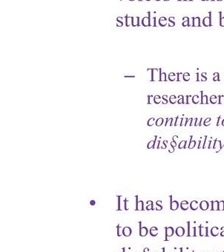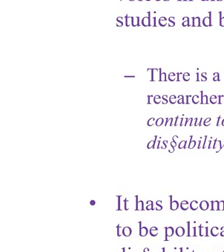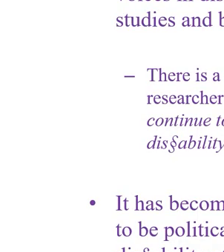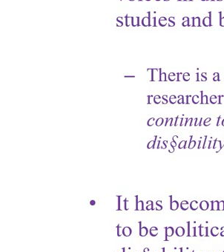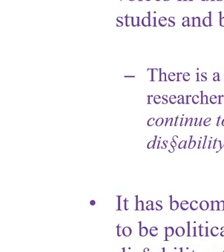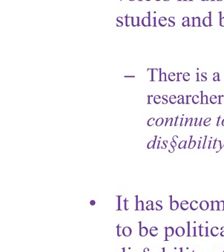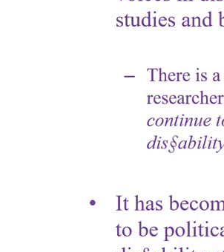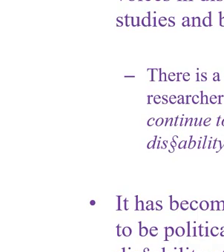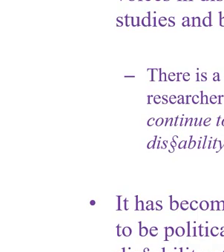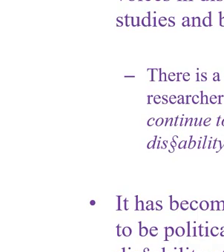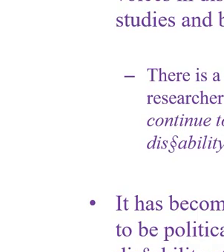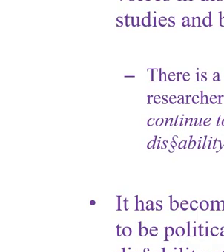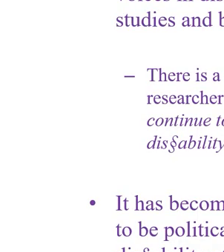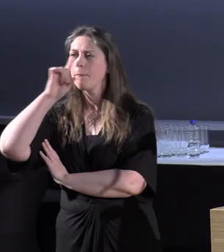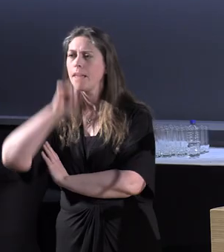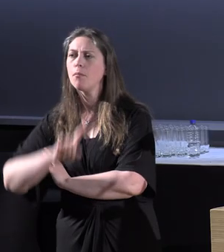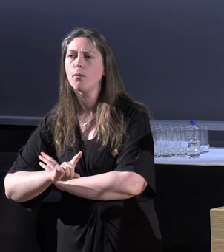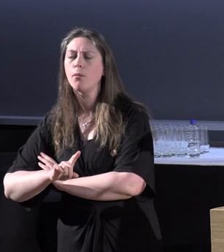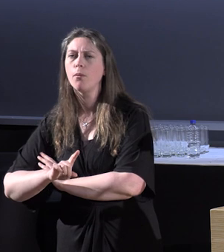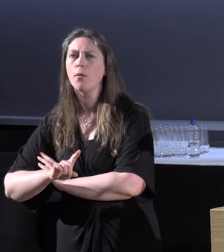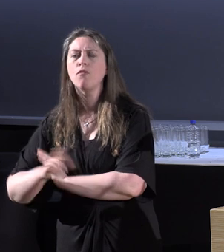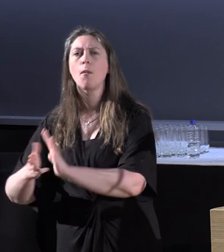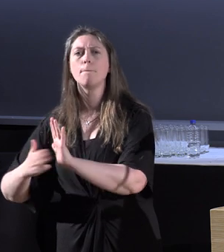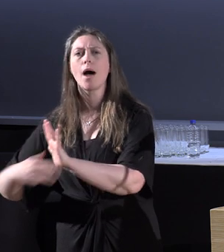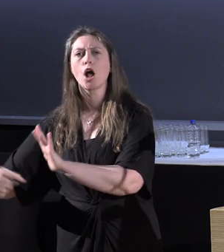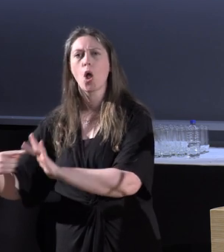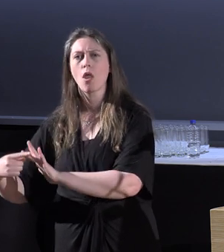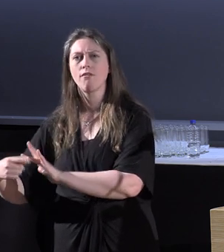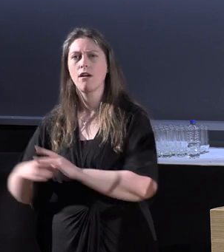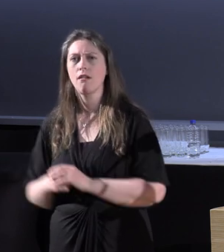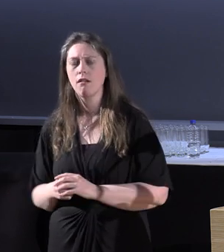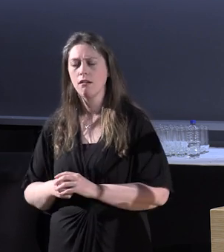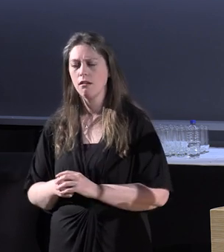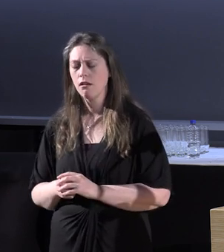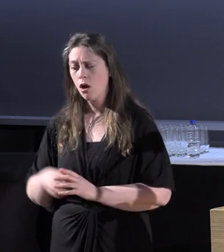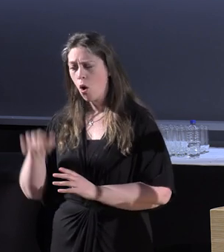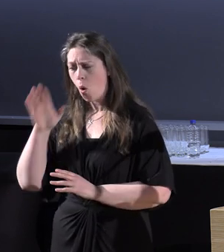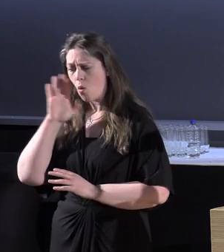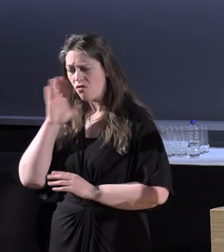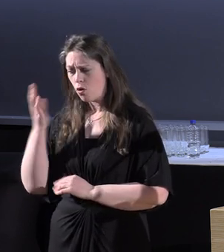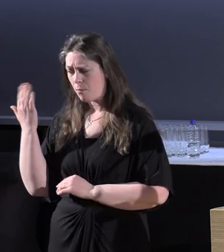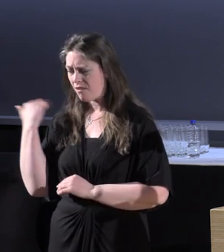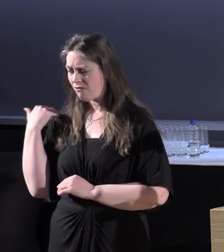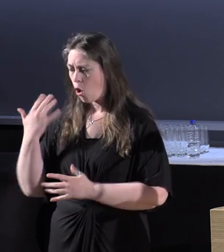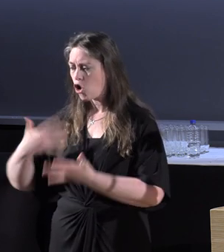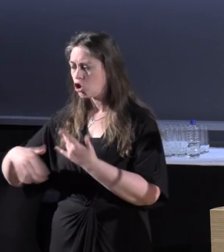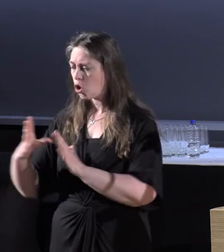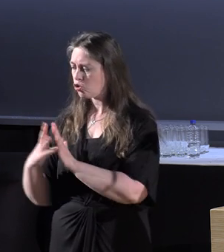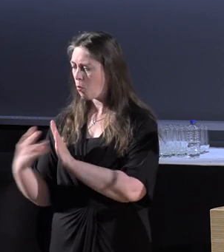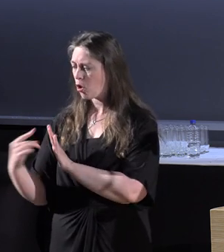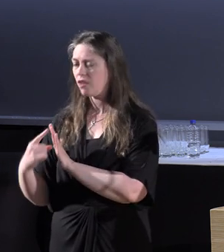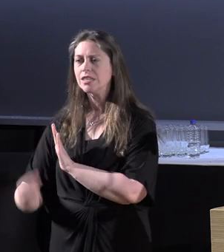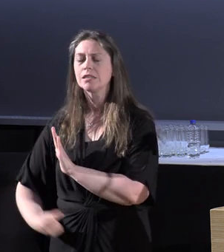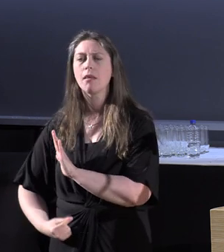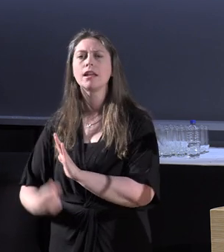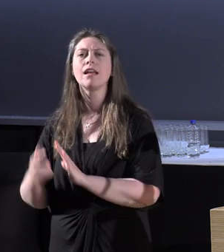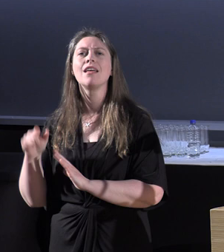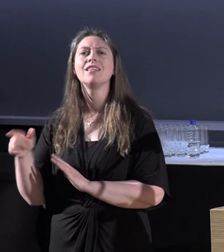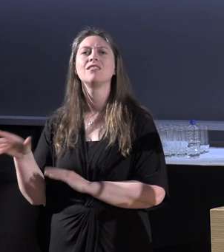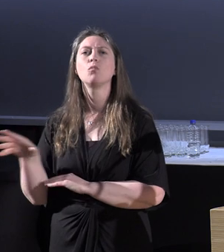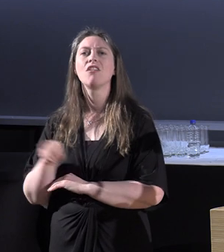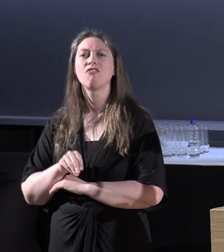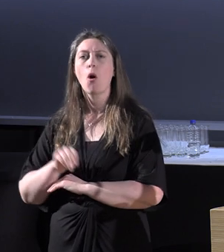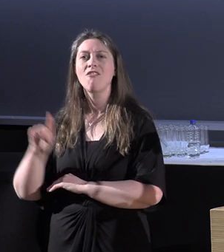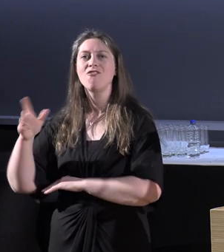by Michael Oliver. Some of us, we've heard the expression social model of disability. This is where it was